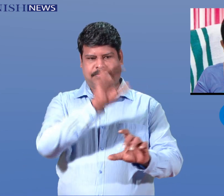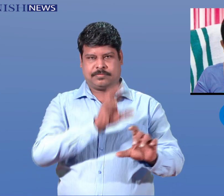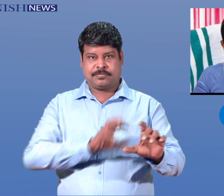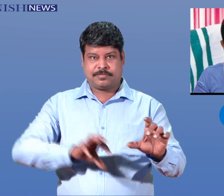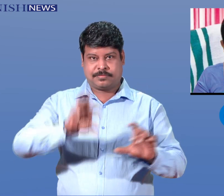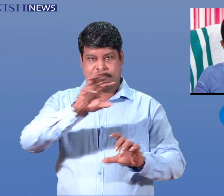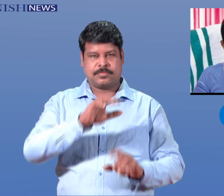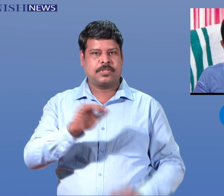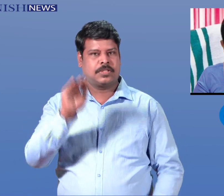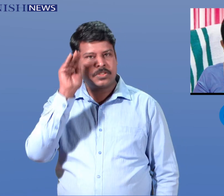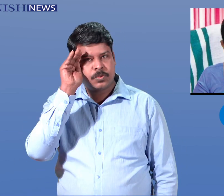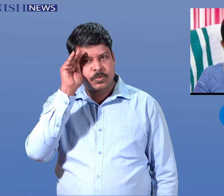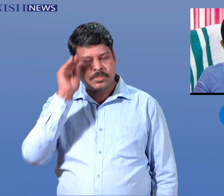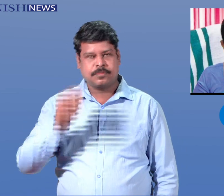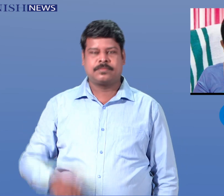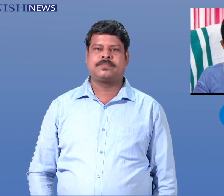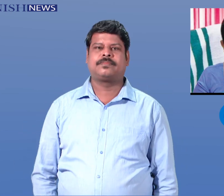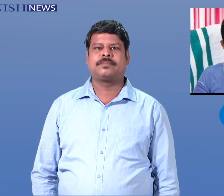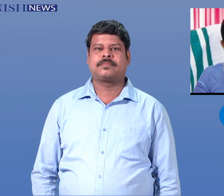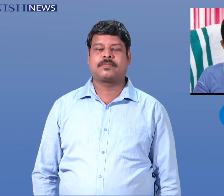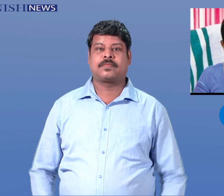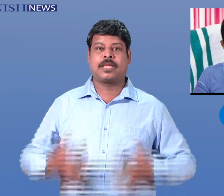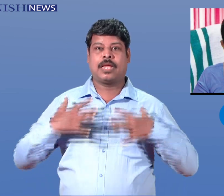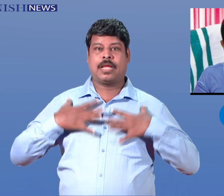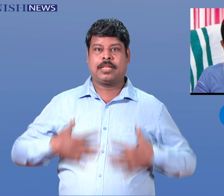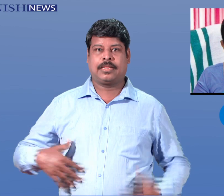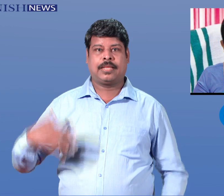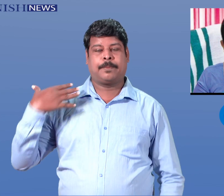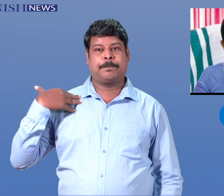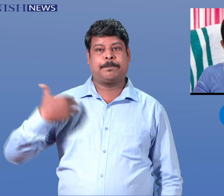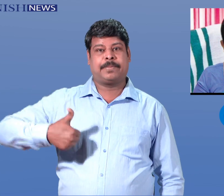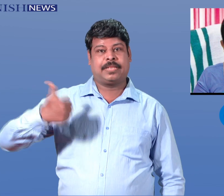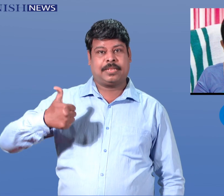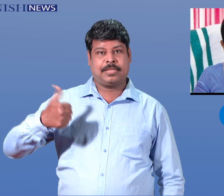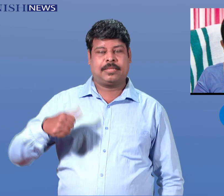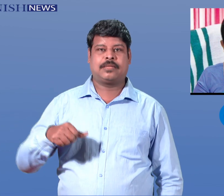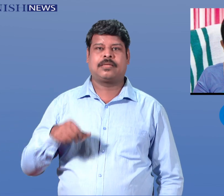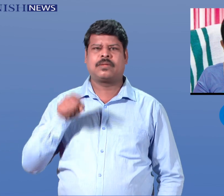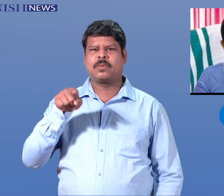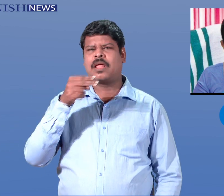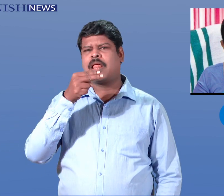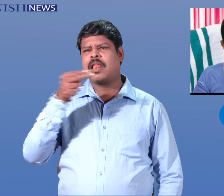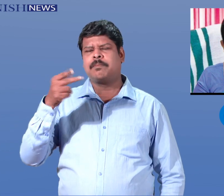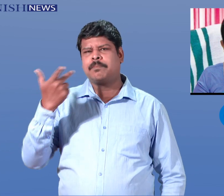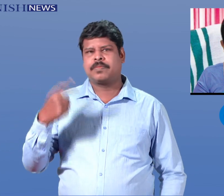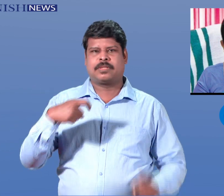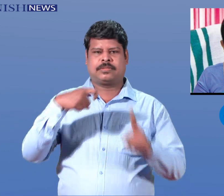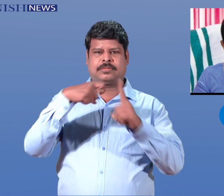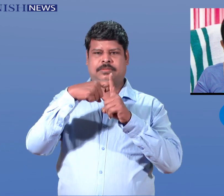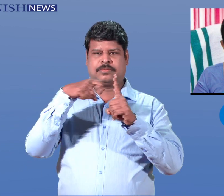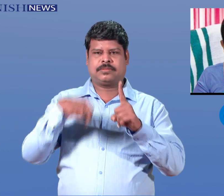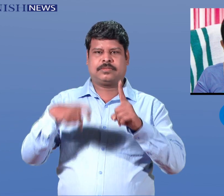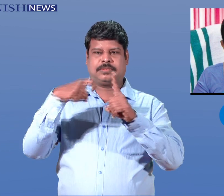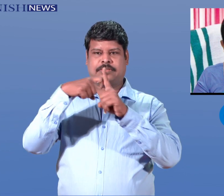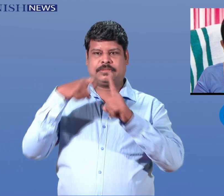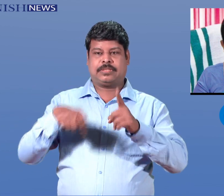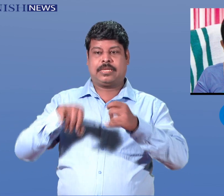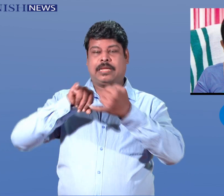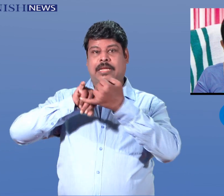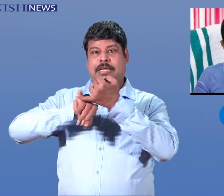face vaccine shortage, says Health Minister KK Shailaja. Health Minister KK Shailaja said